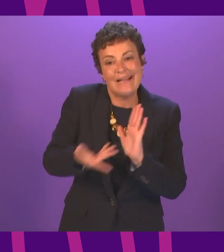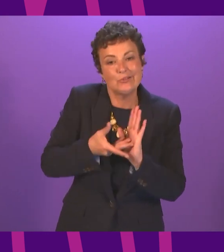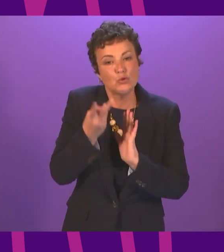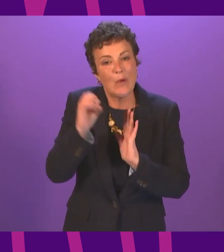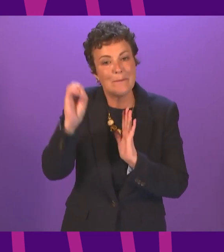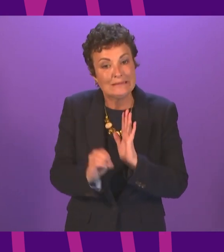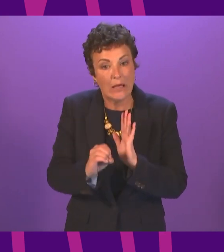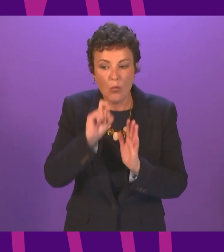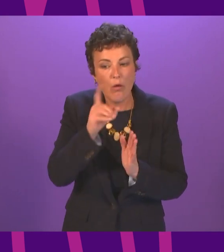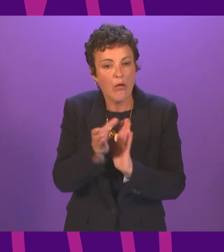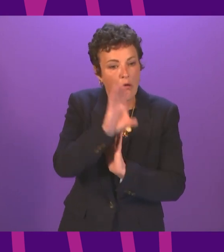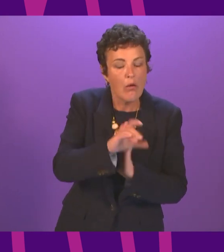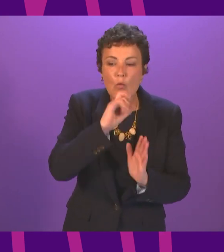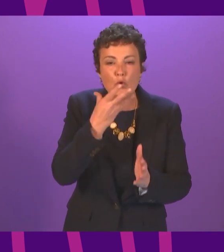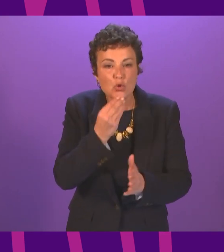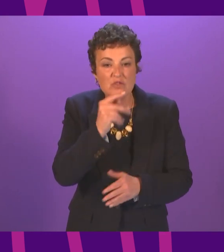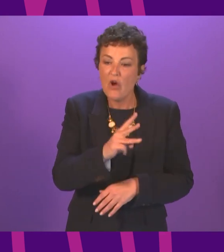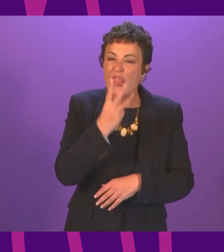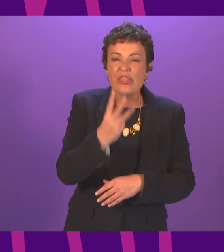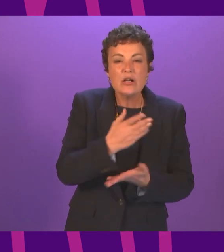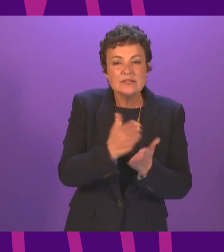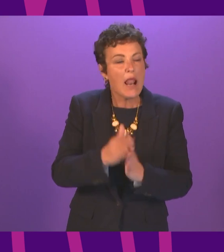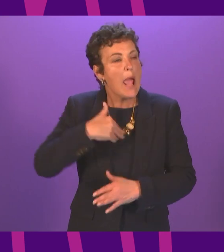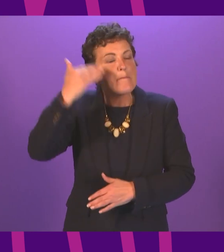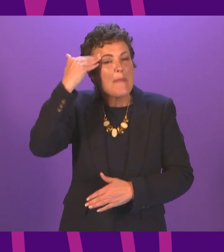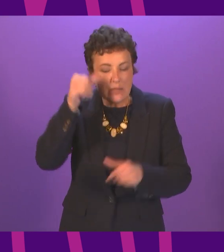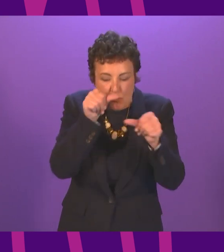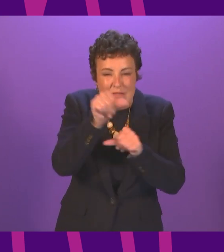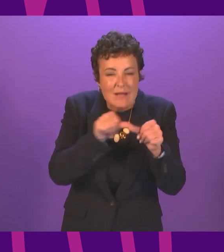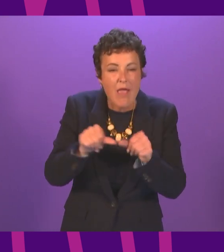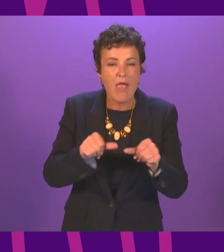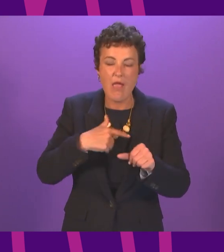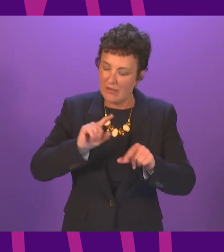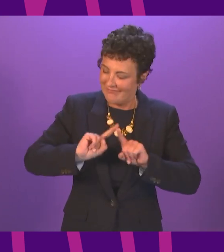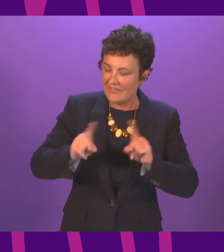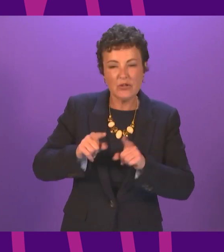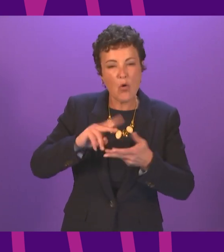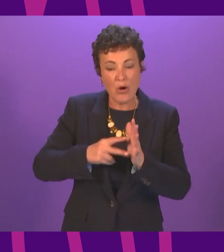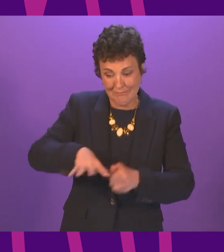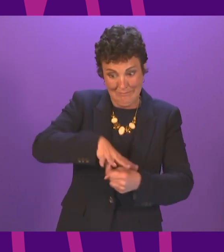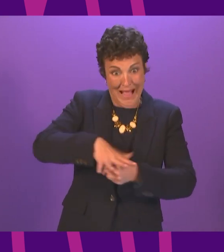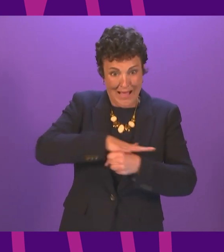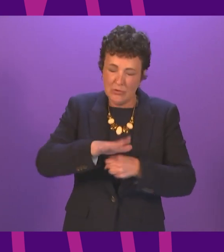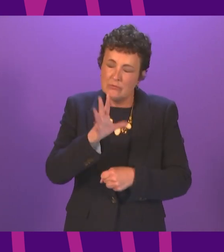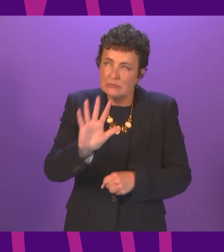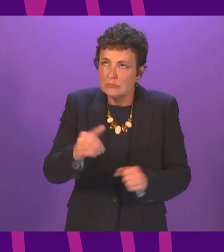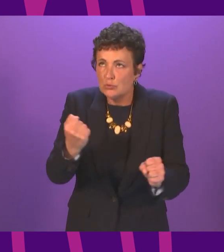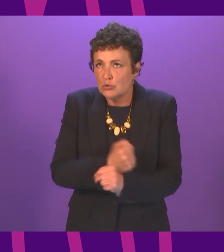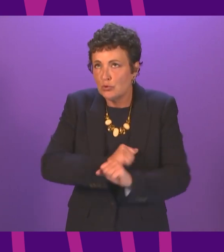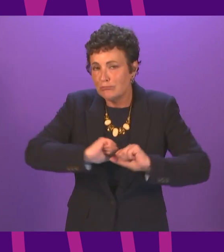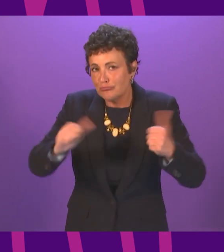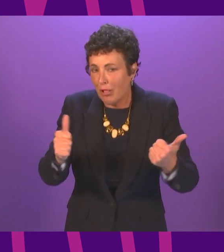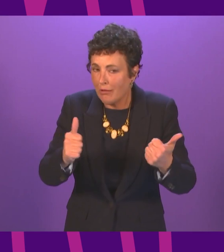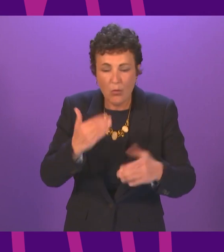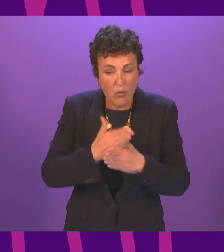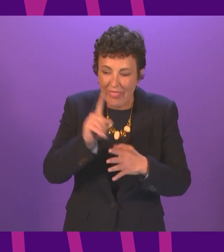also be used for third sector organisations like Mind Mosaic and Safe Harbour and my constituency who both do outstanding work helping people rebuild